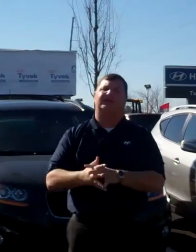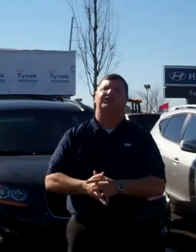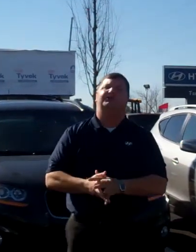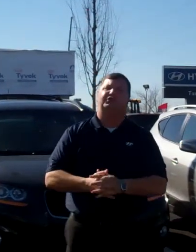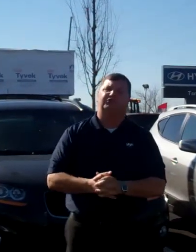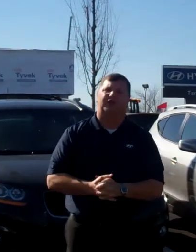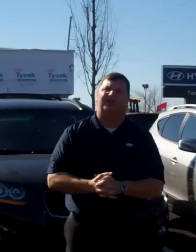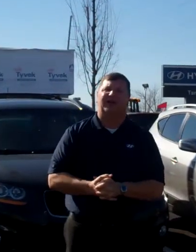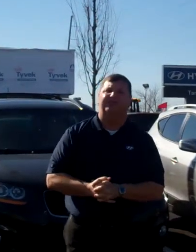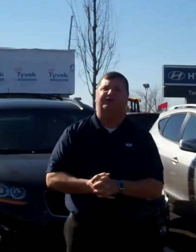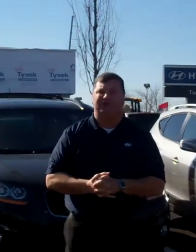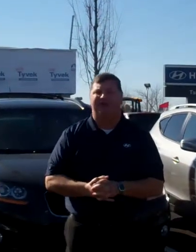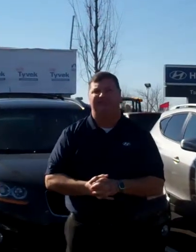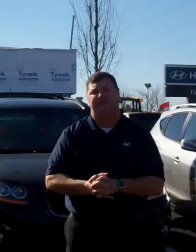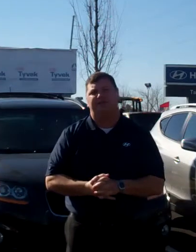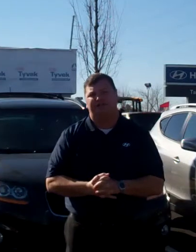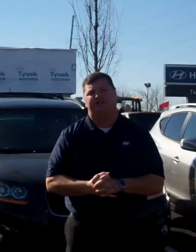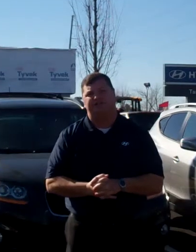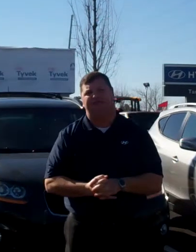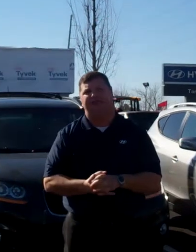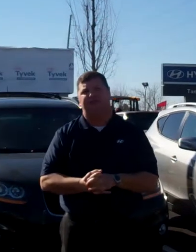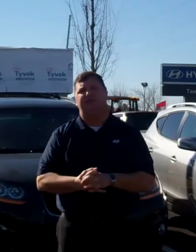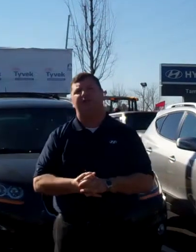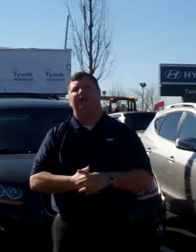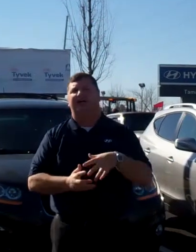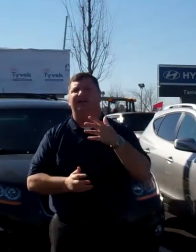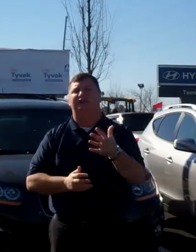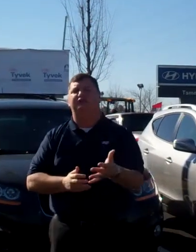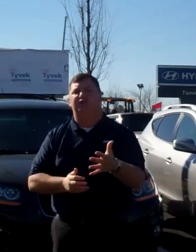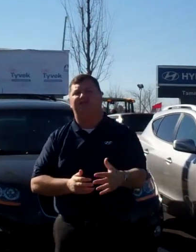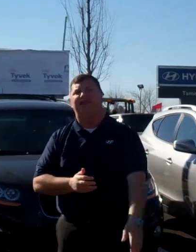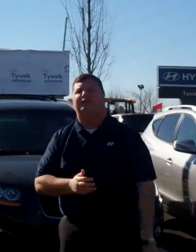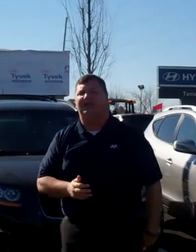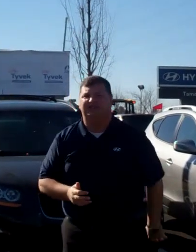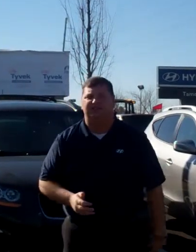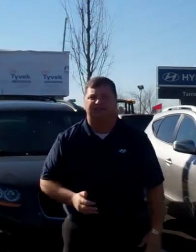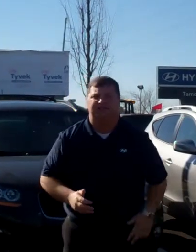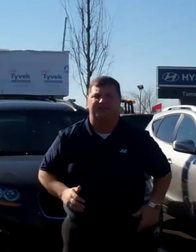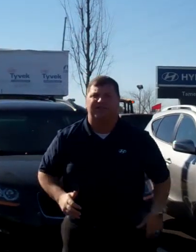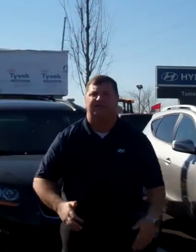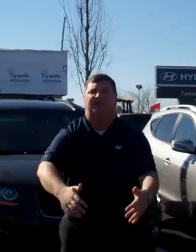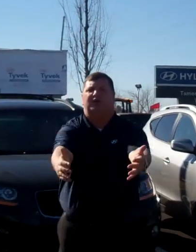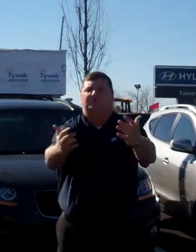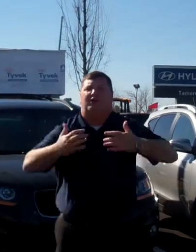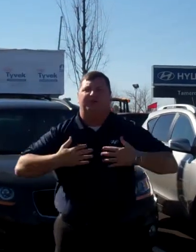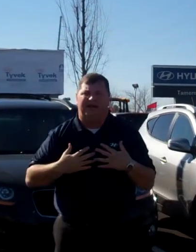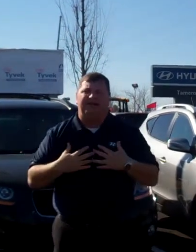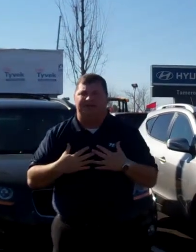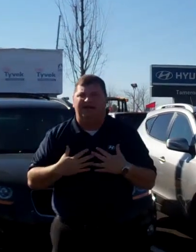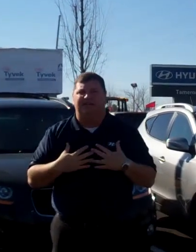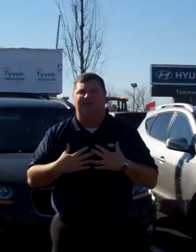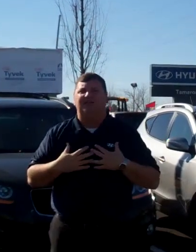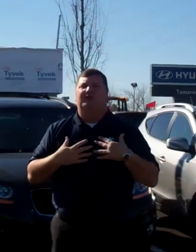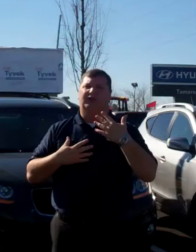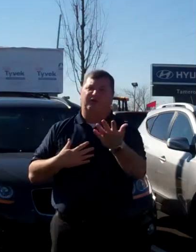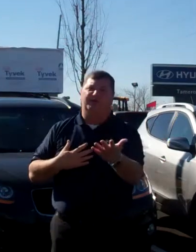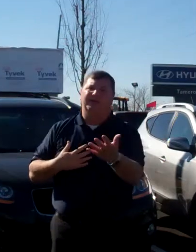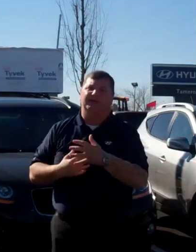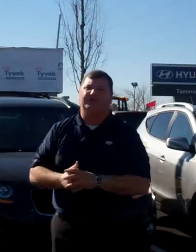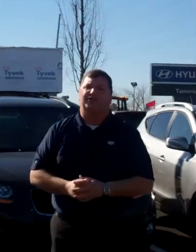at the dealership is 205-380-6250, again that's 205-380-6250. Mark, my name is Nathan, looking forward to meeting you and